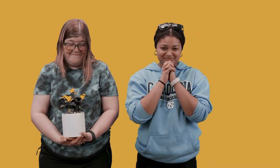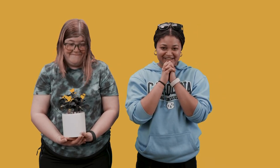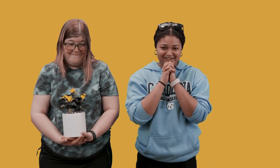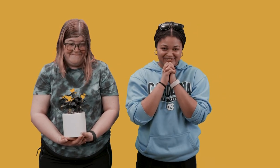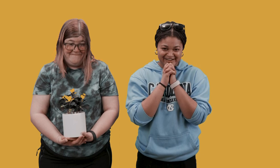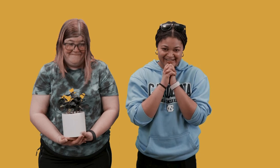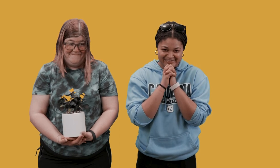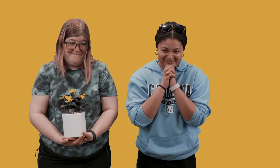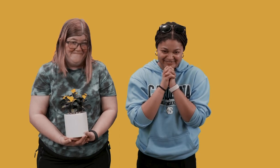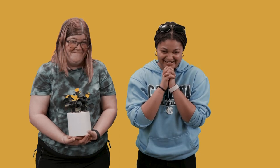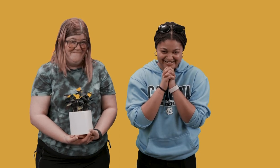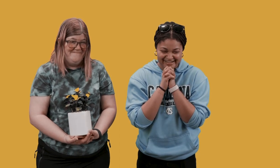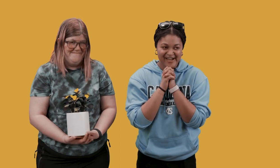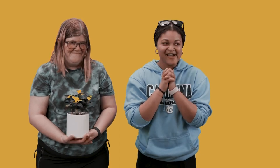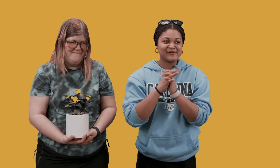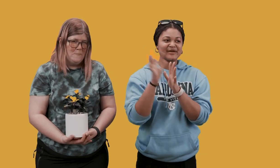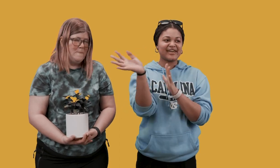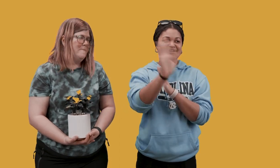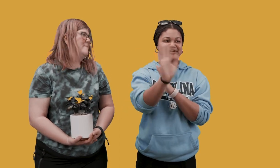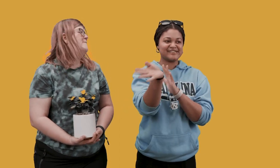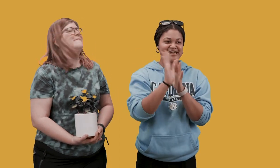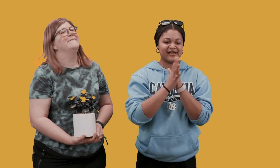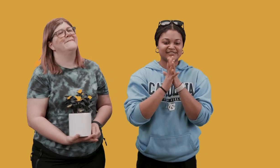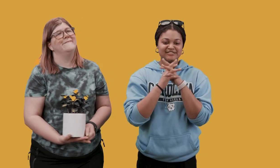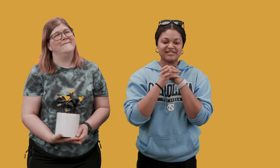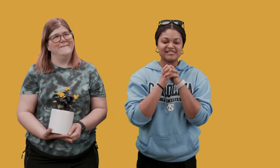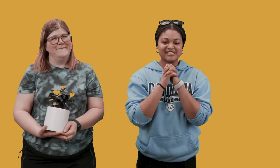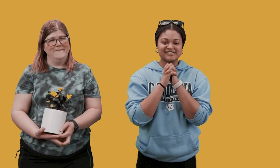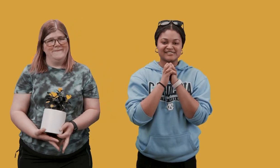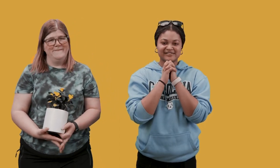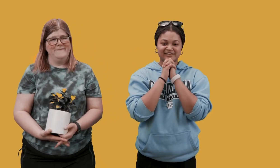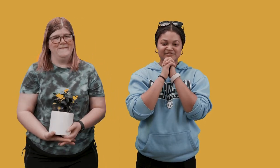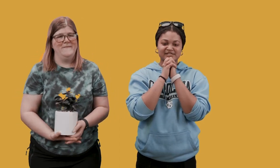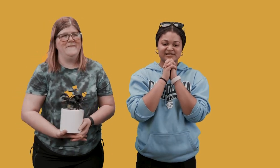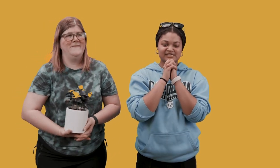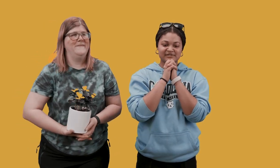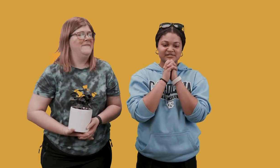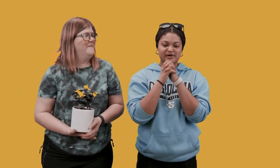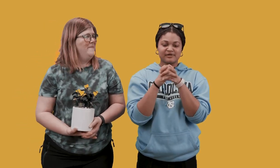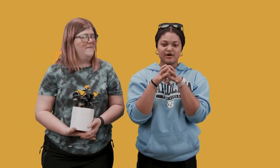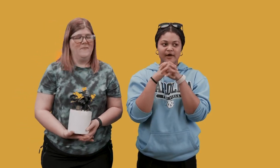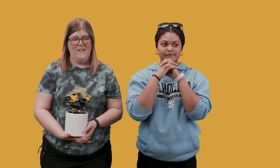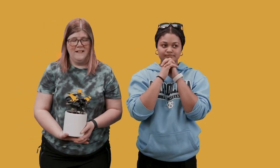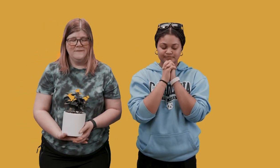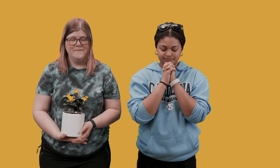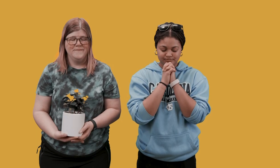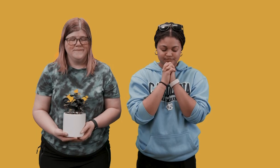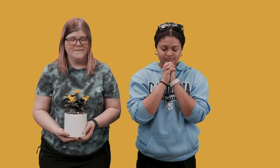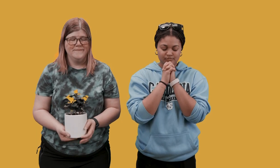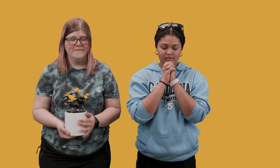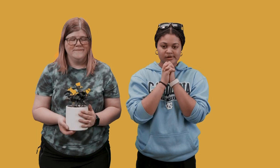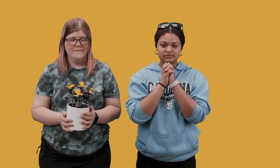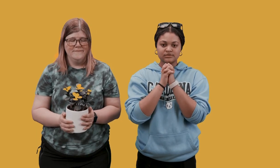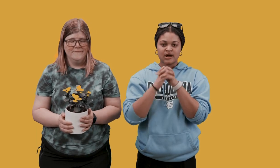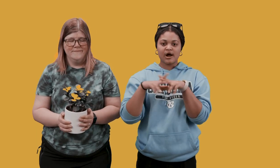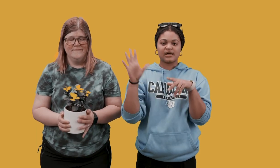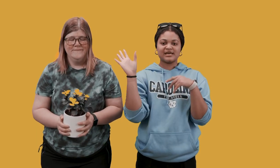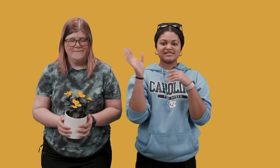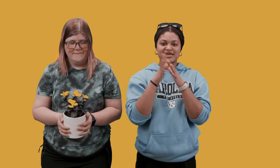we can we can just cut it Jesus gives us a taste of God's power okay all right kids